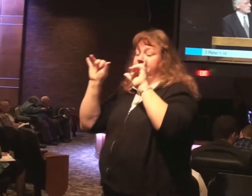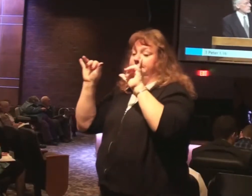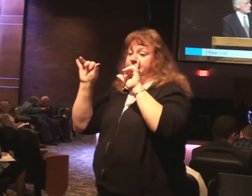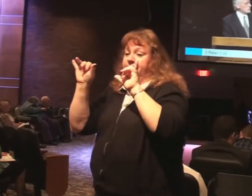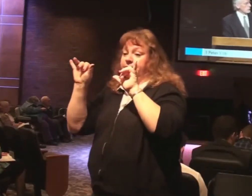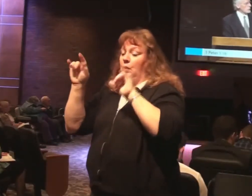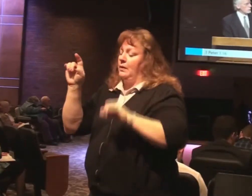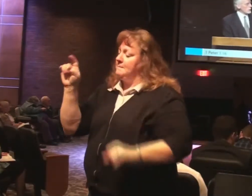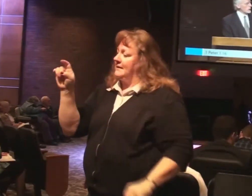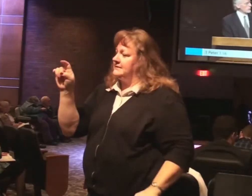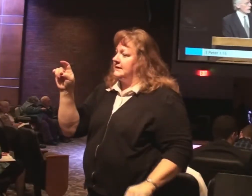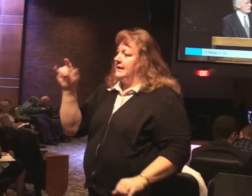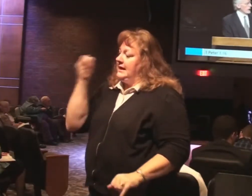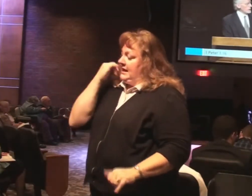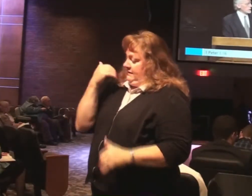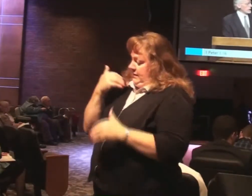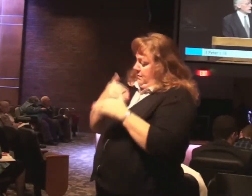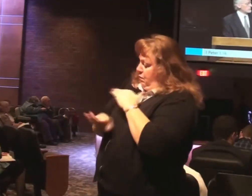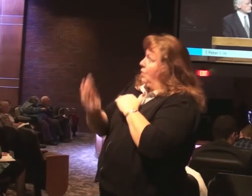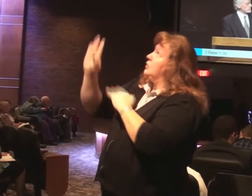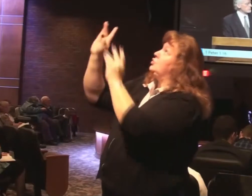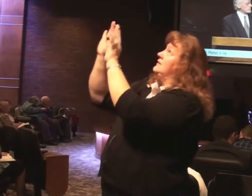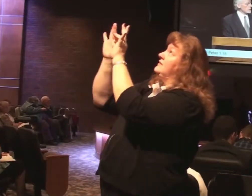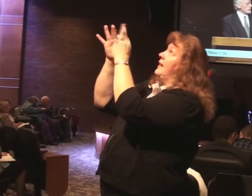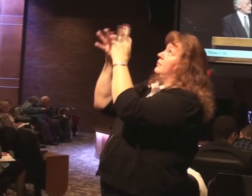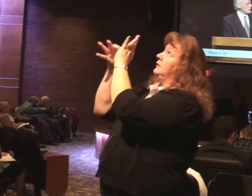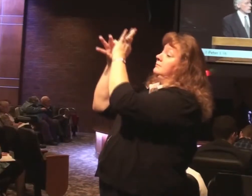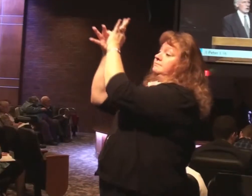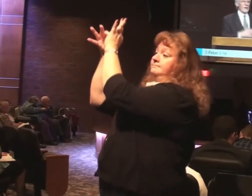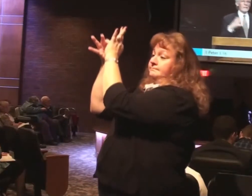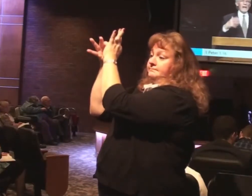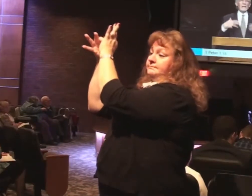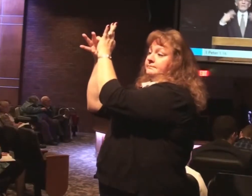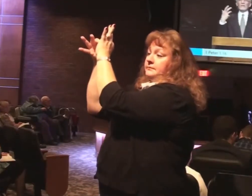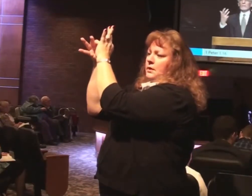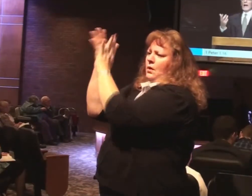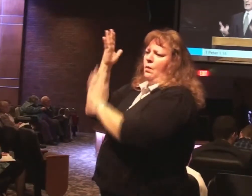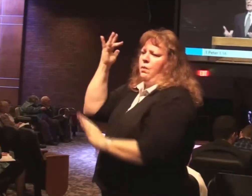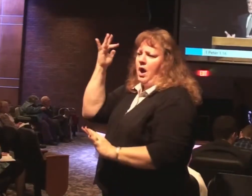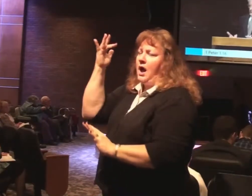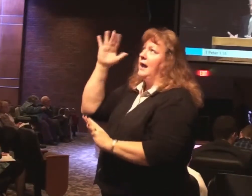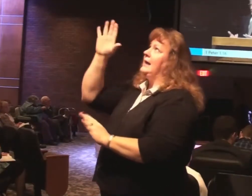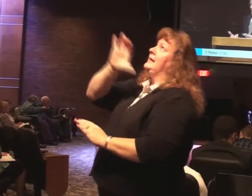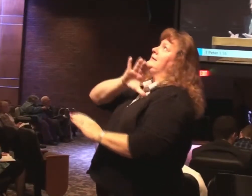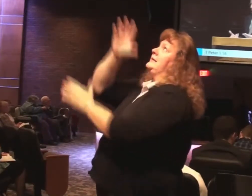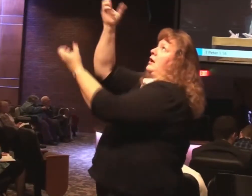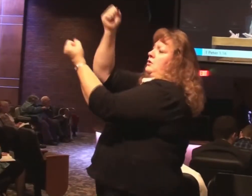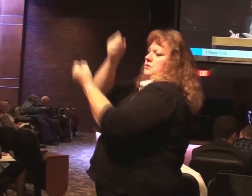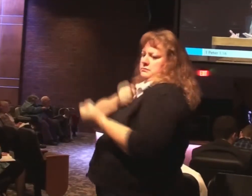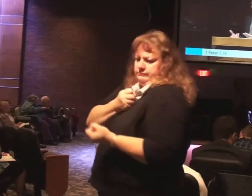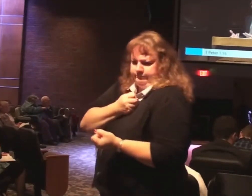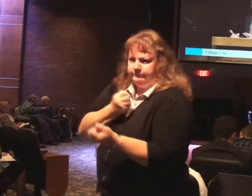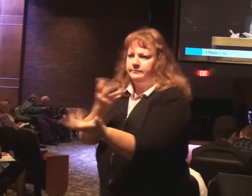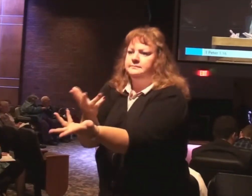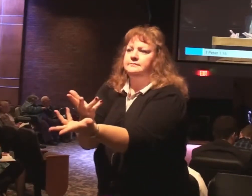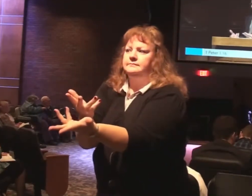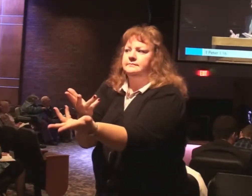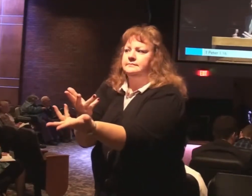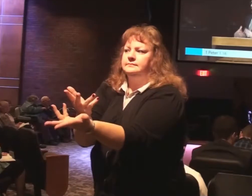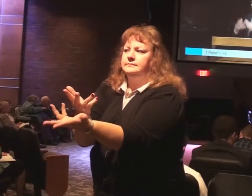You've been born into my family. So that you might manifest my character. And the more